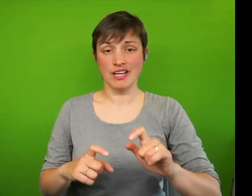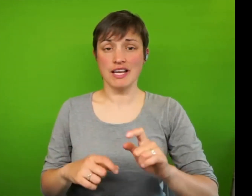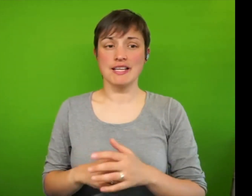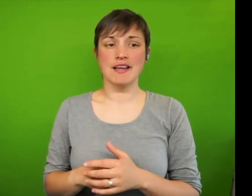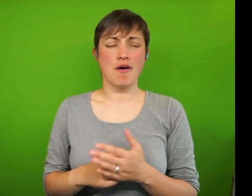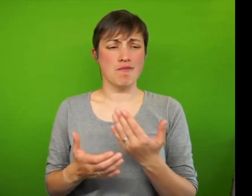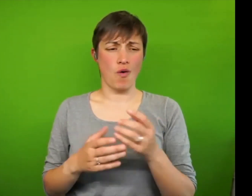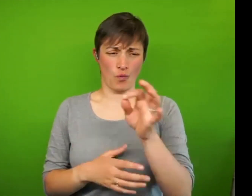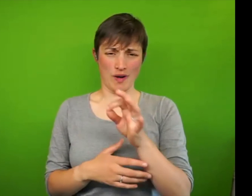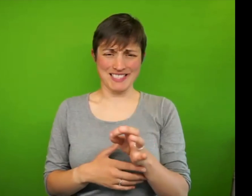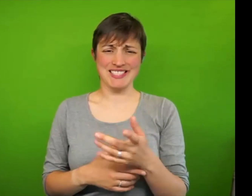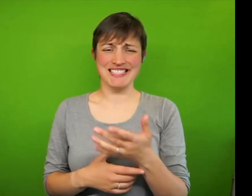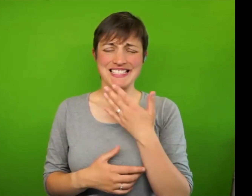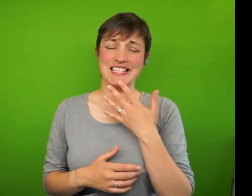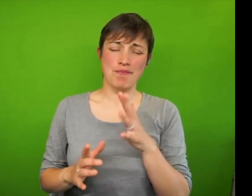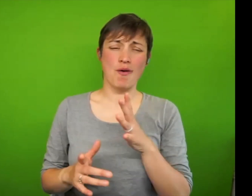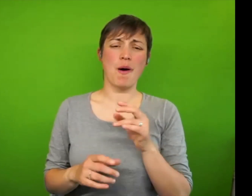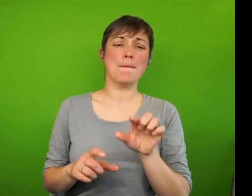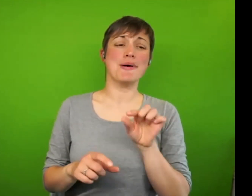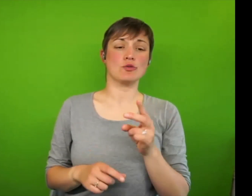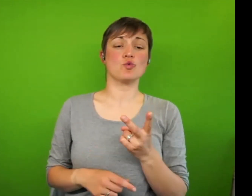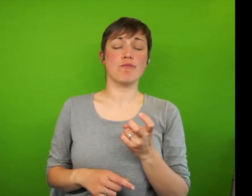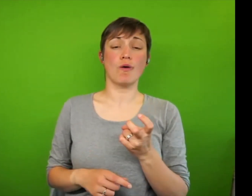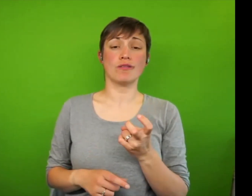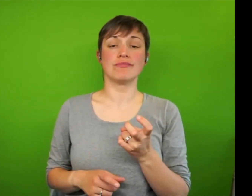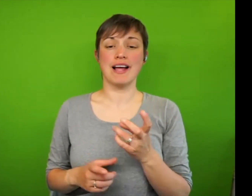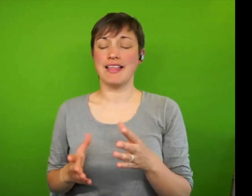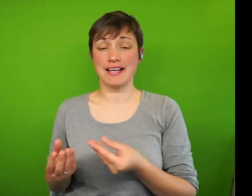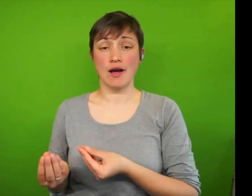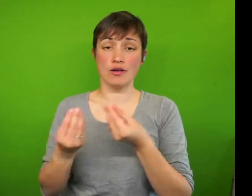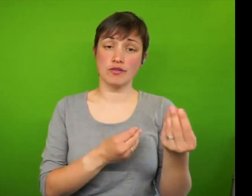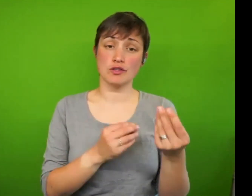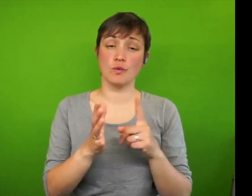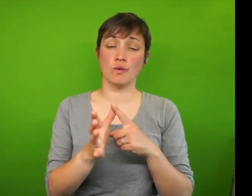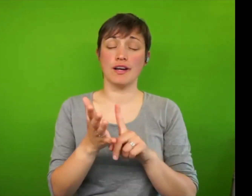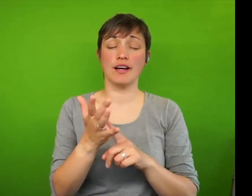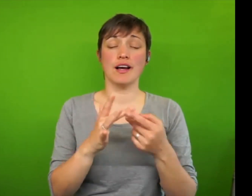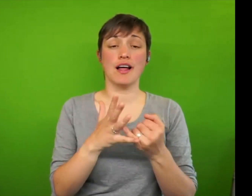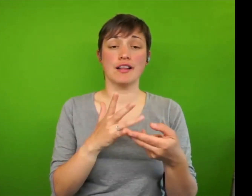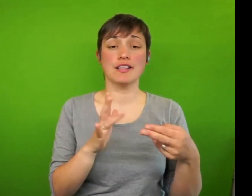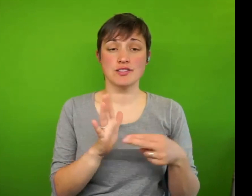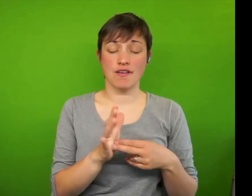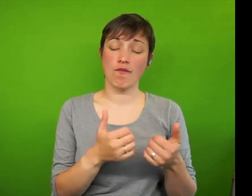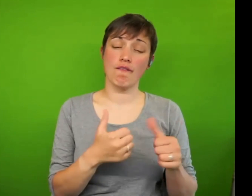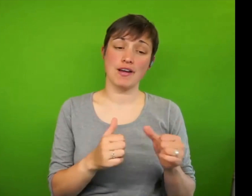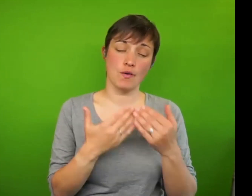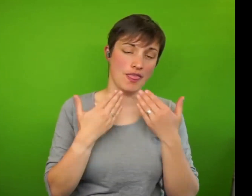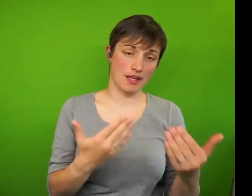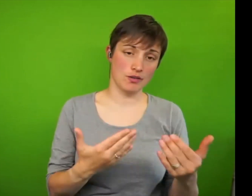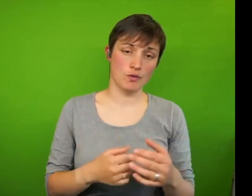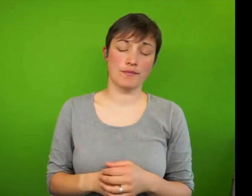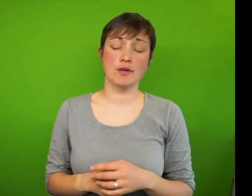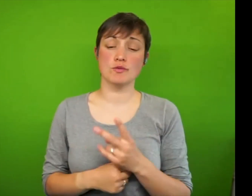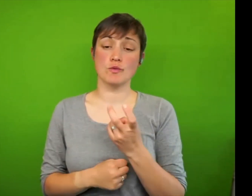given the time we're already over time, and then I'll hand over to Alison for a final thank you. So, so two final questions